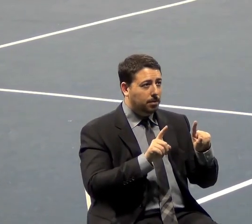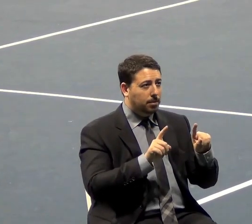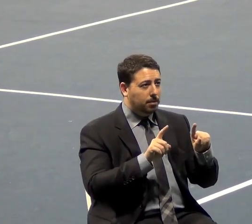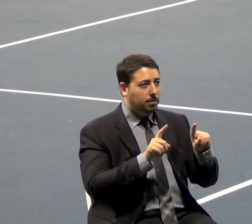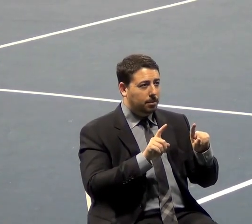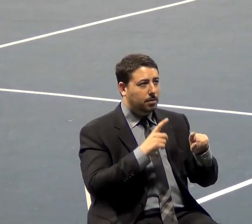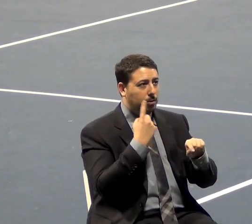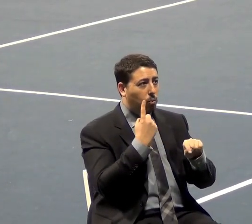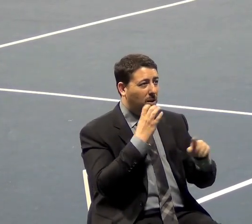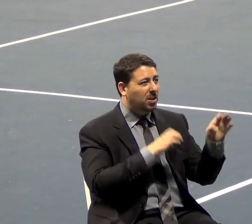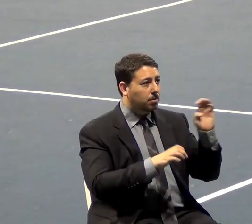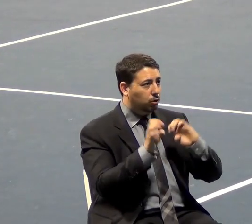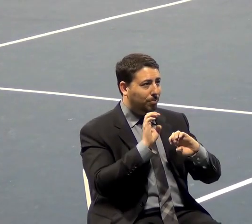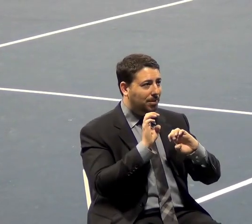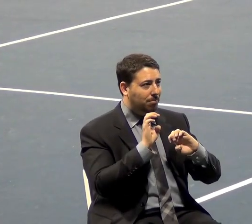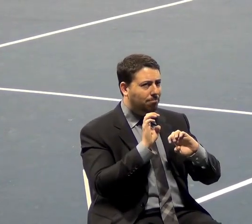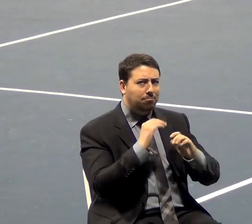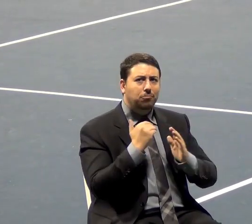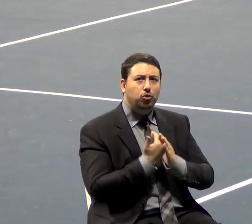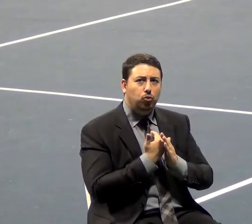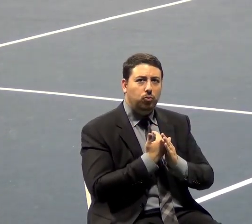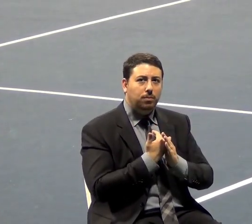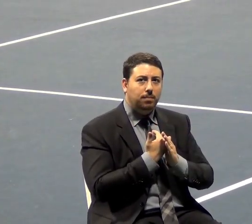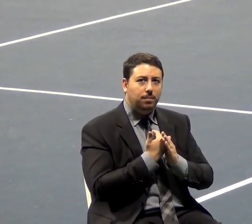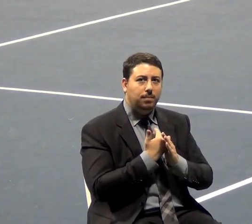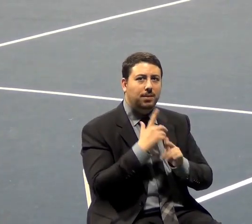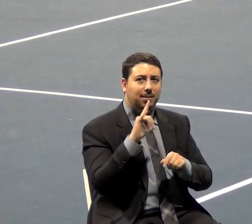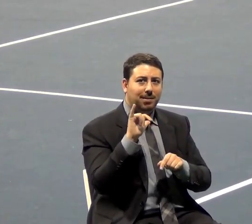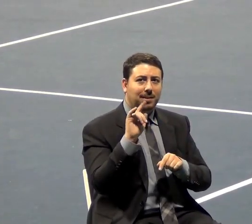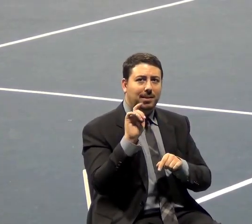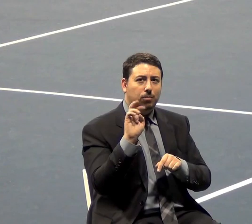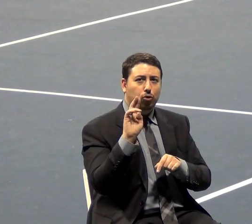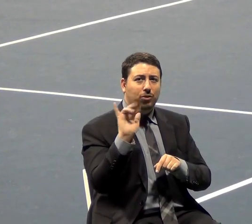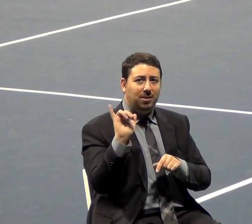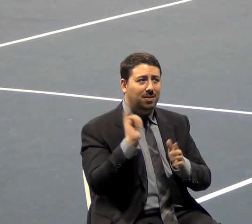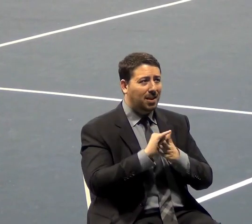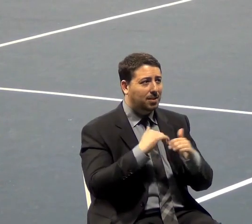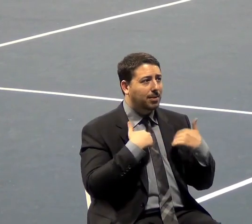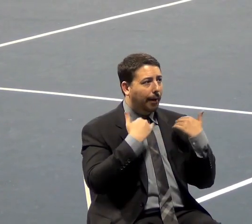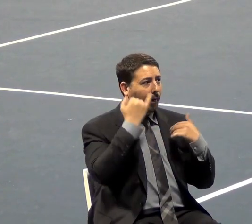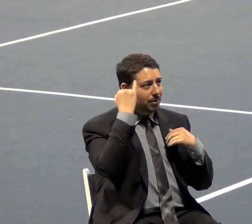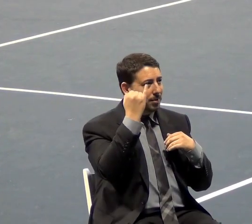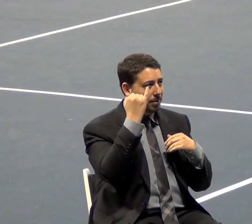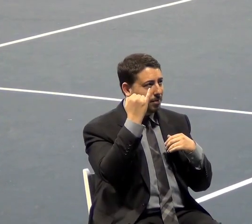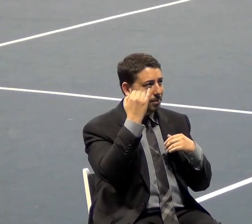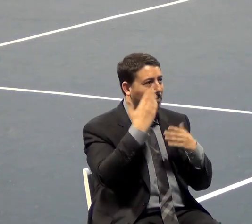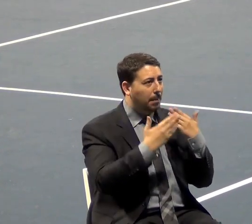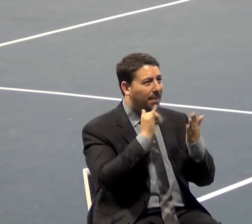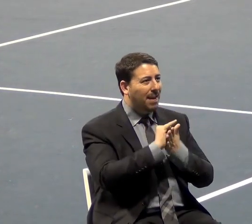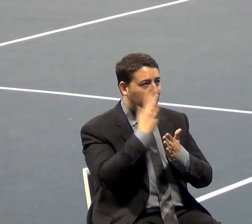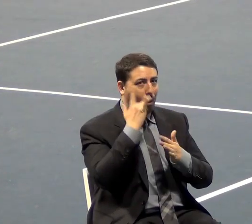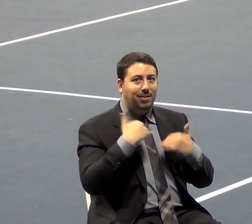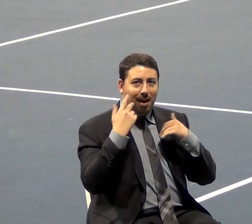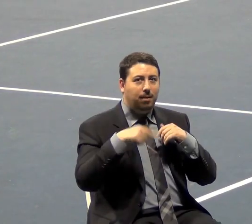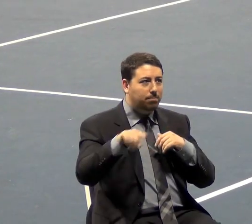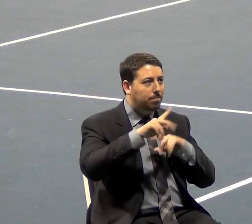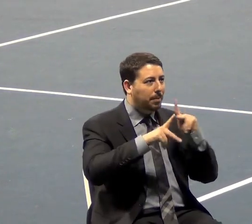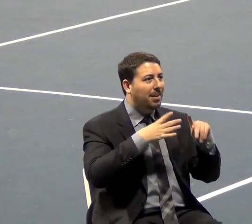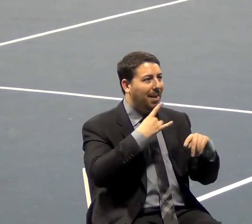something that is rather new, the experiment in liberty. Liberty is a young idea. Maybe that's why young people like the idea of freedom. Because it's